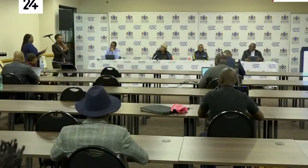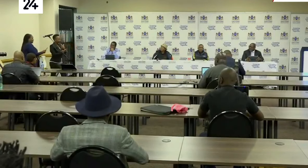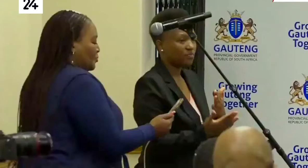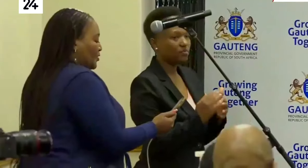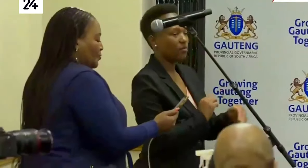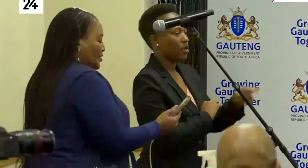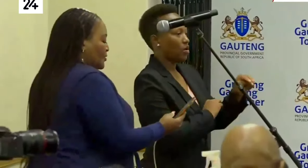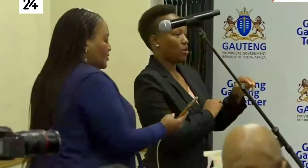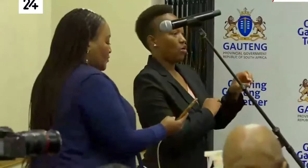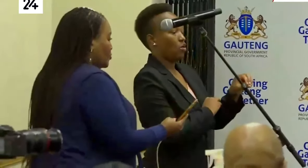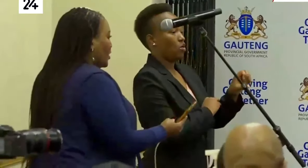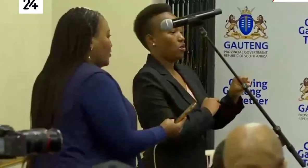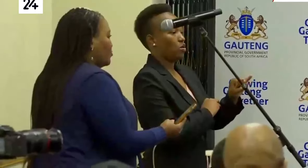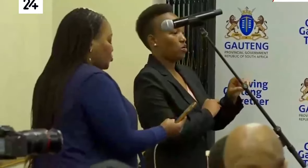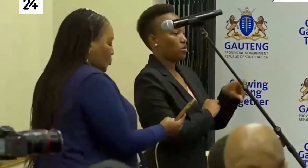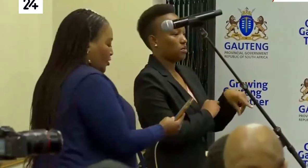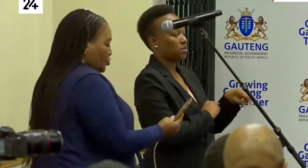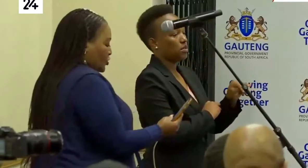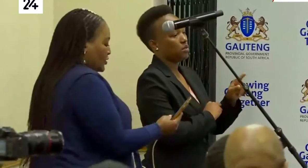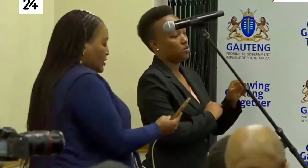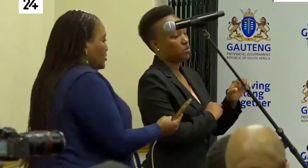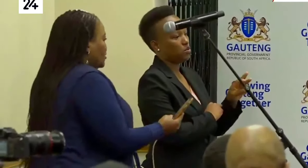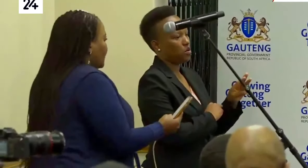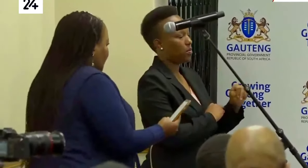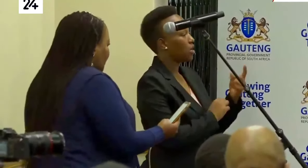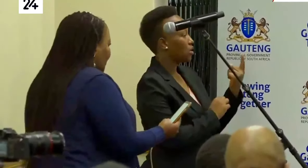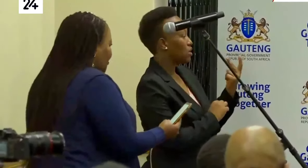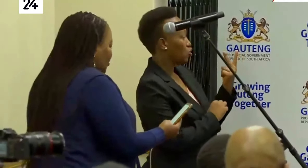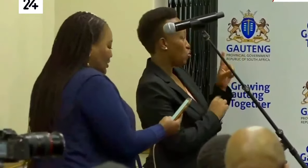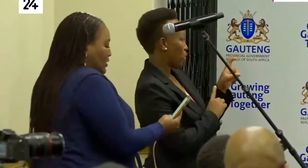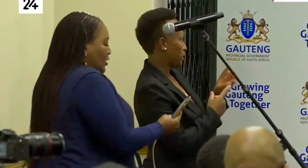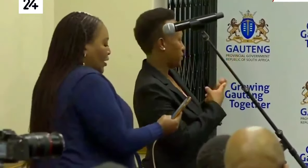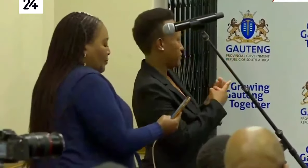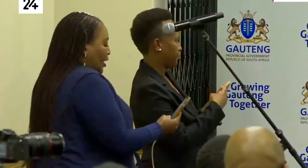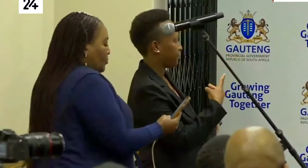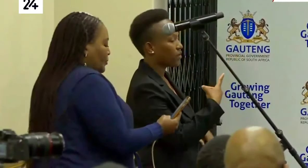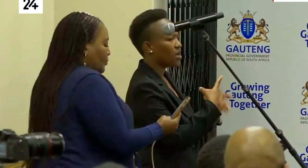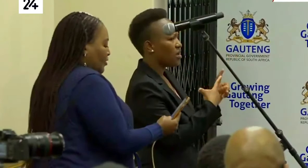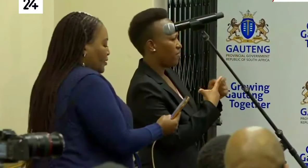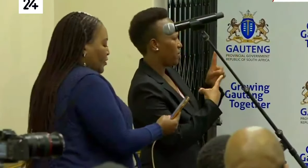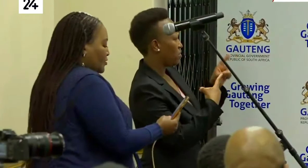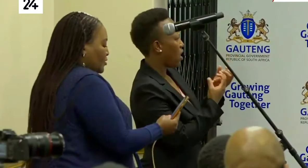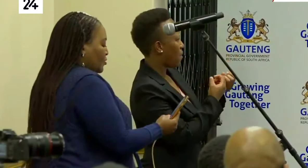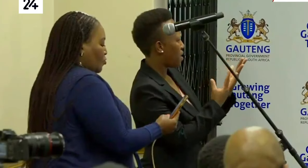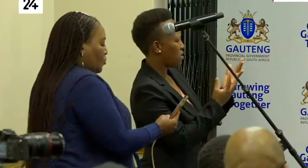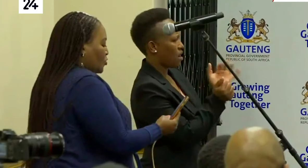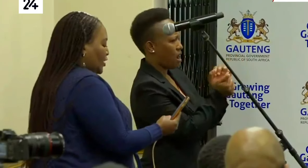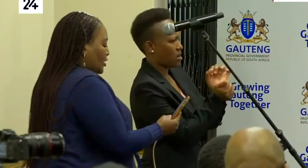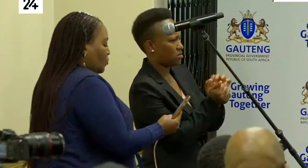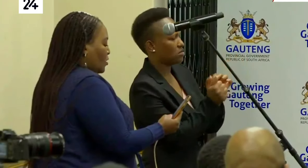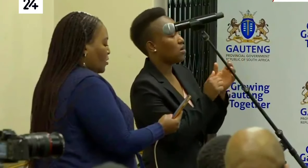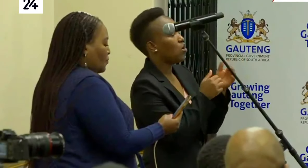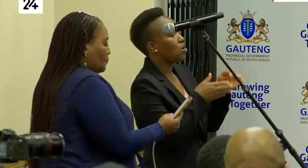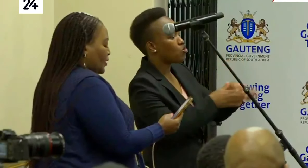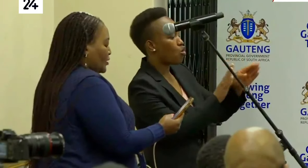Nozin Donbimiya from SBC TV News. I have two questions. The first question, how many people have been arrested in the roadblocks